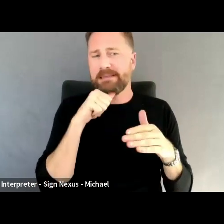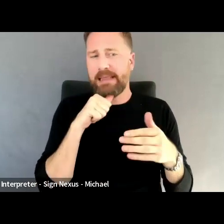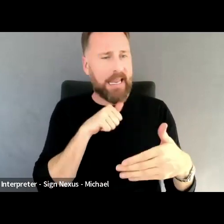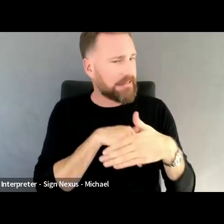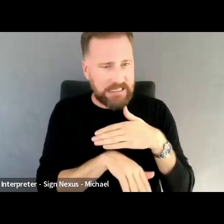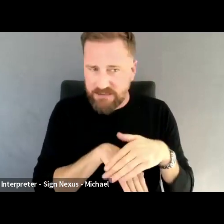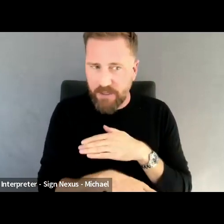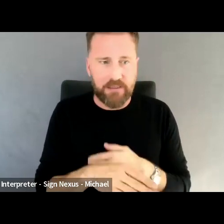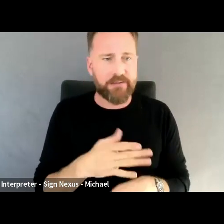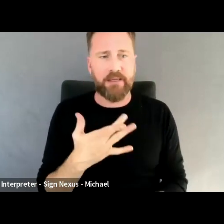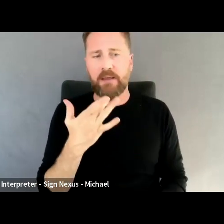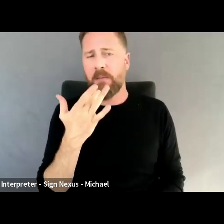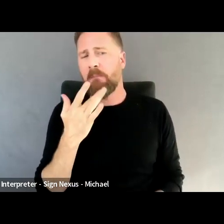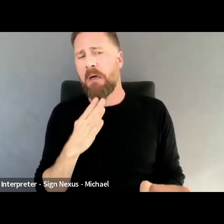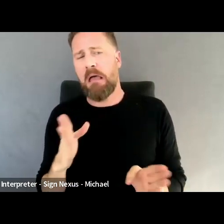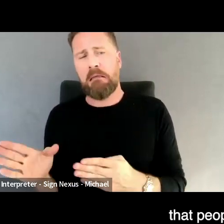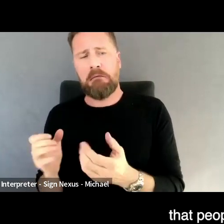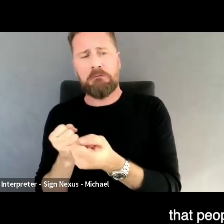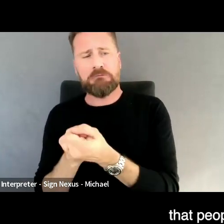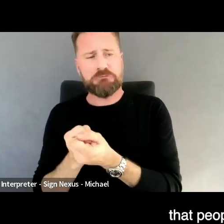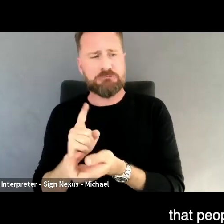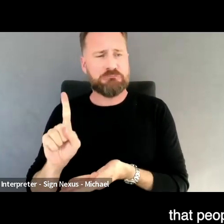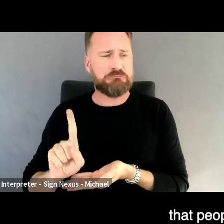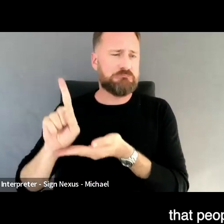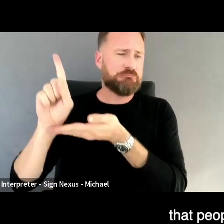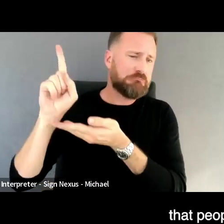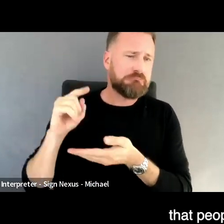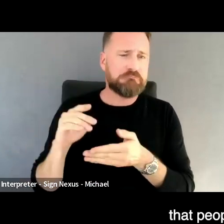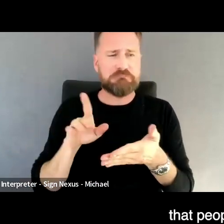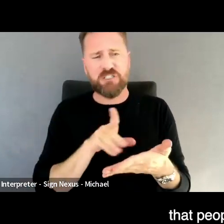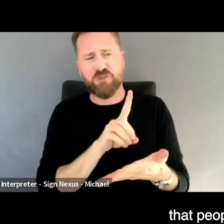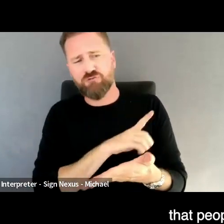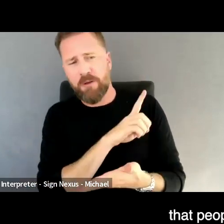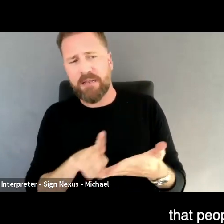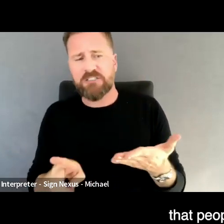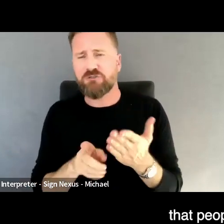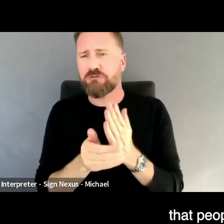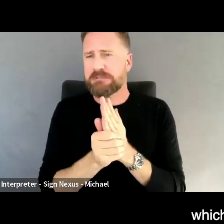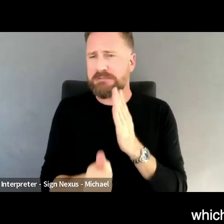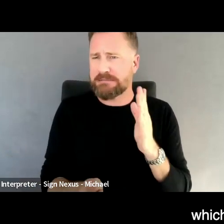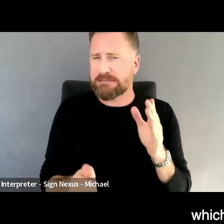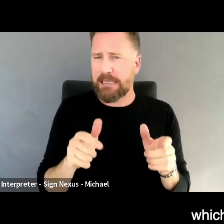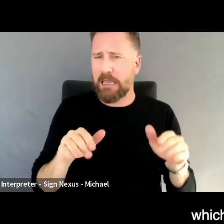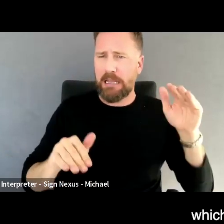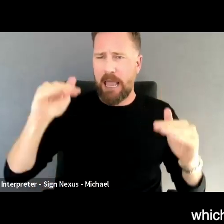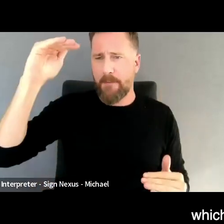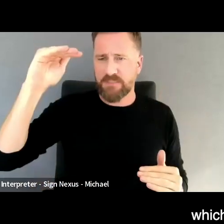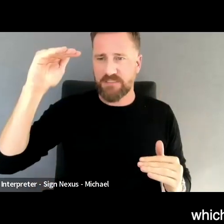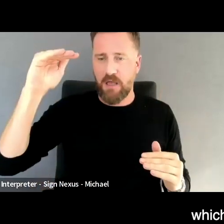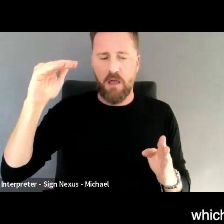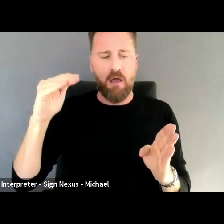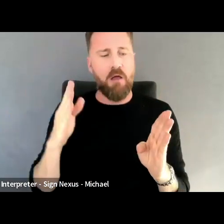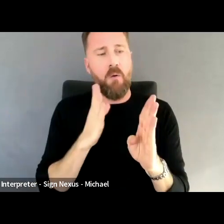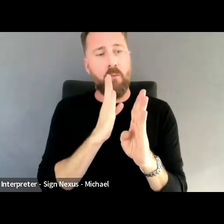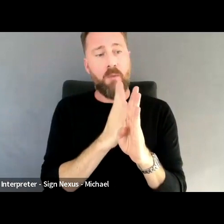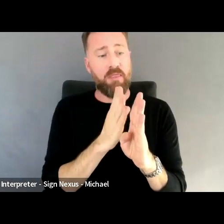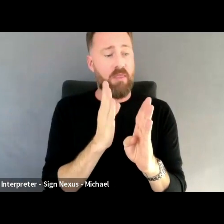skills gaps, which in my perspective are the reasons that people don't get to see the majority of the community, which can be on the other side of the wall.